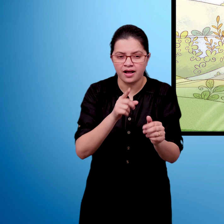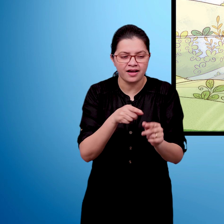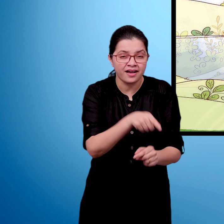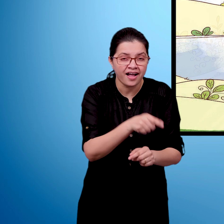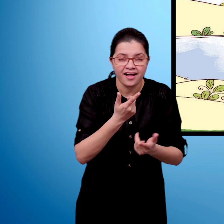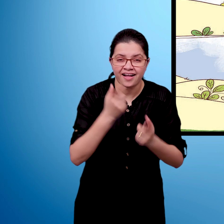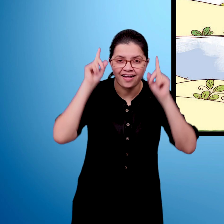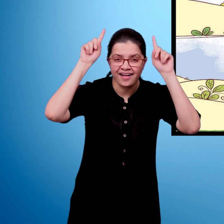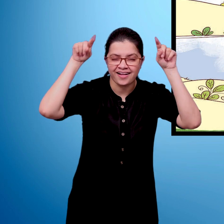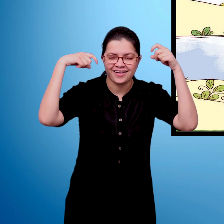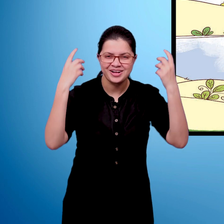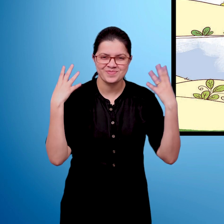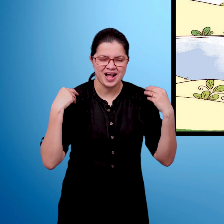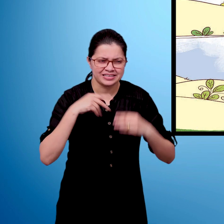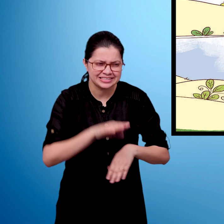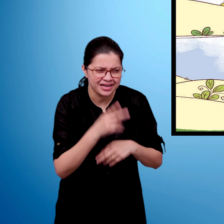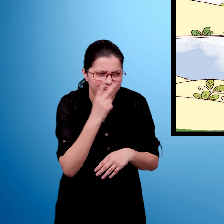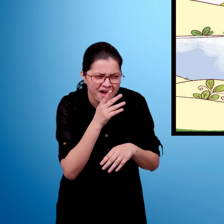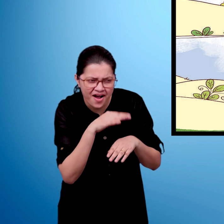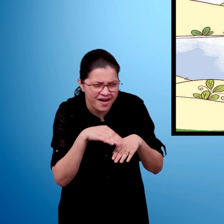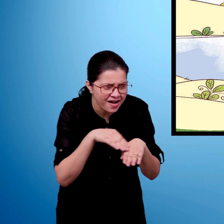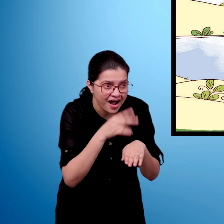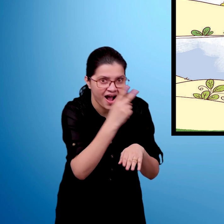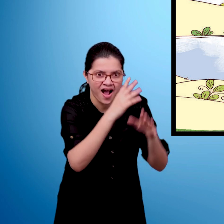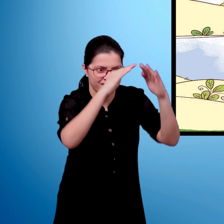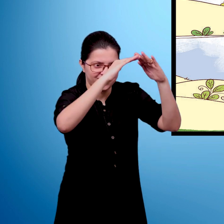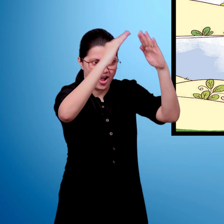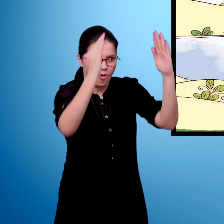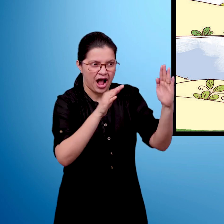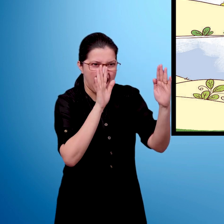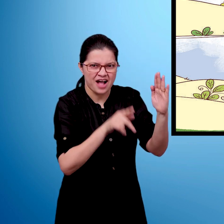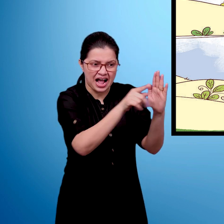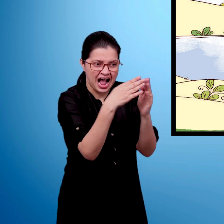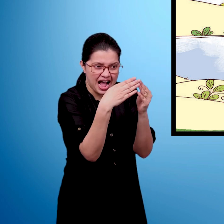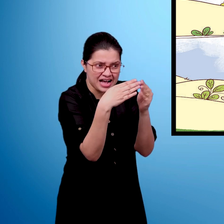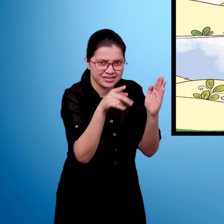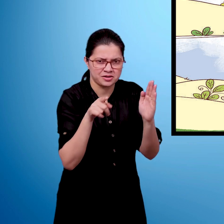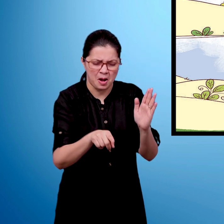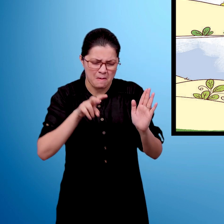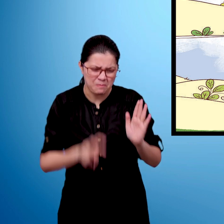The wolf could not catch the lamb and it reached home safely.